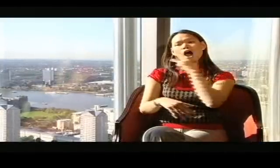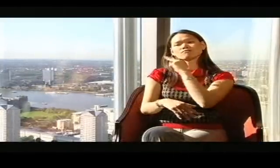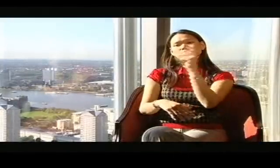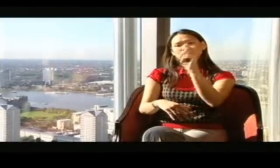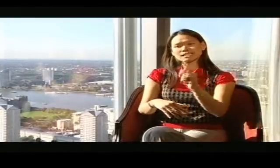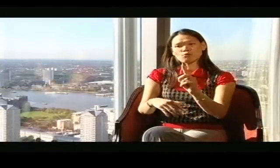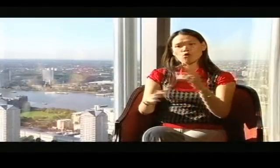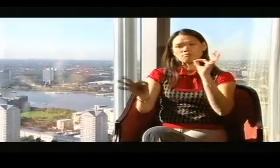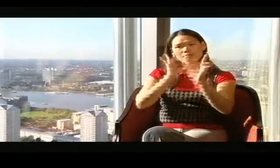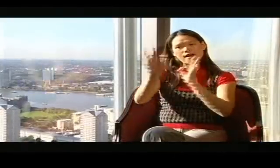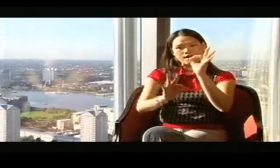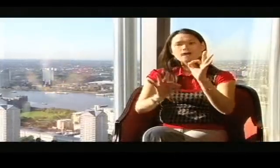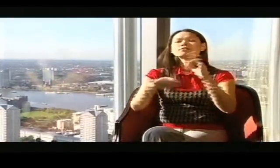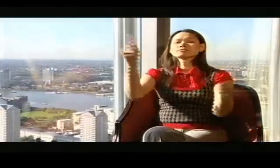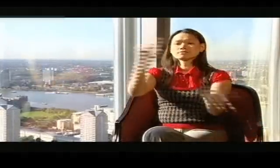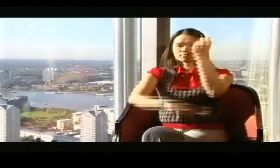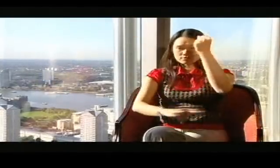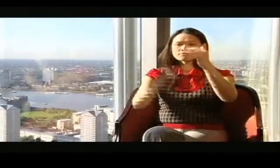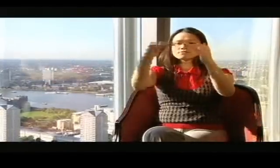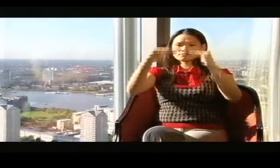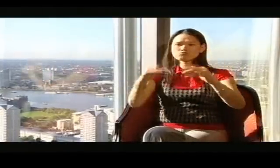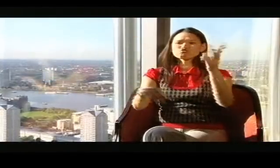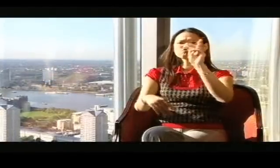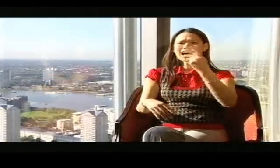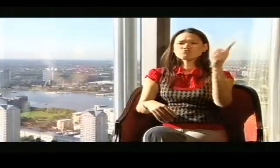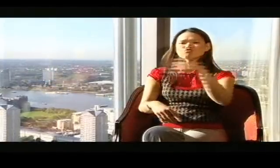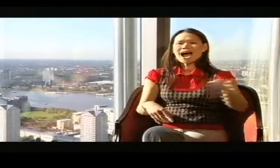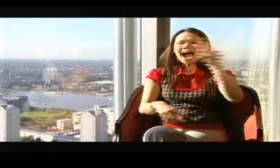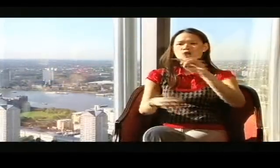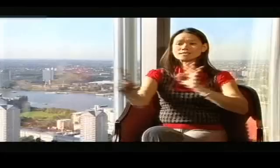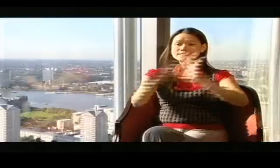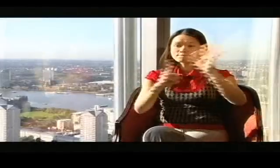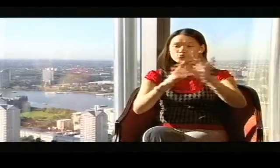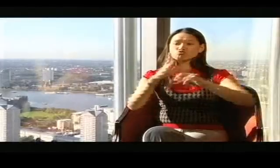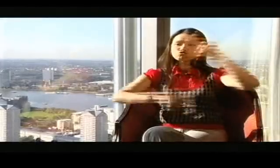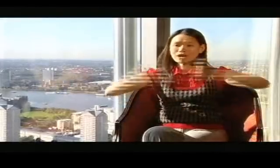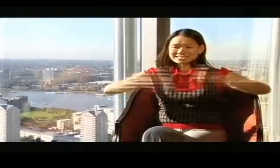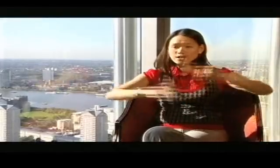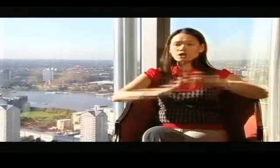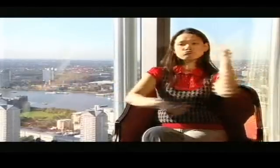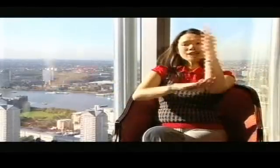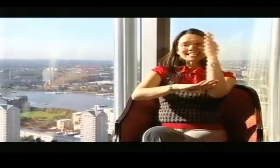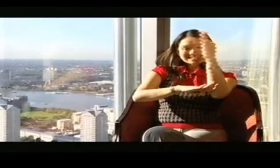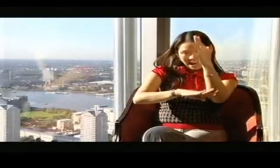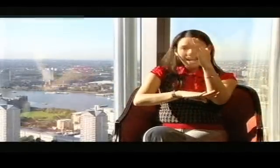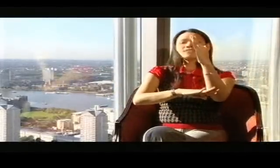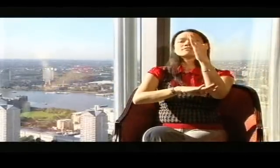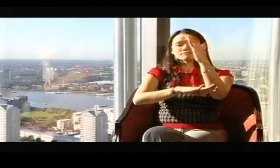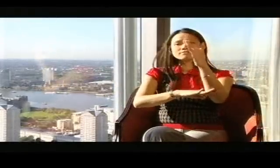other people applied. I was successful and got into the second round of interviews. We had to be assessed and give a